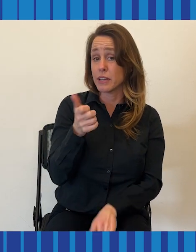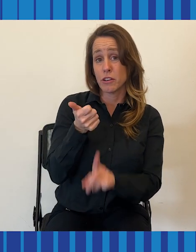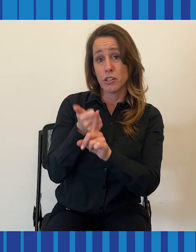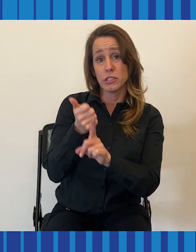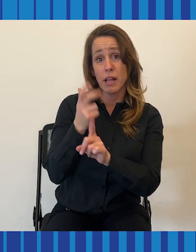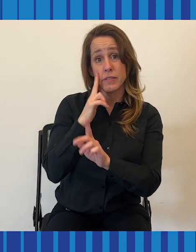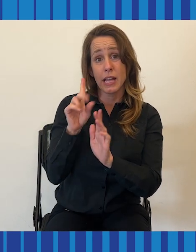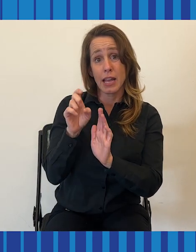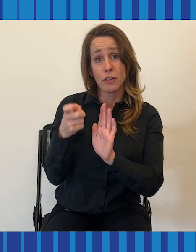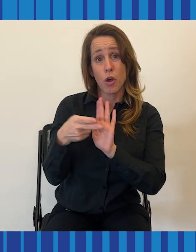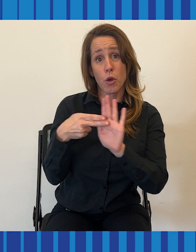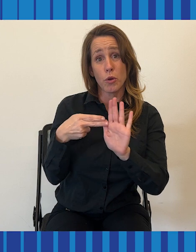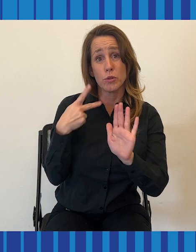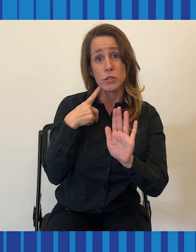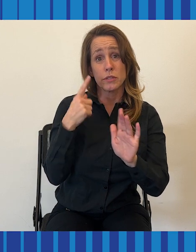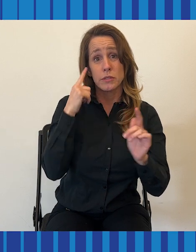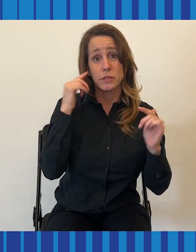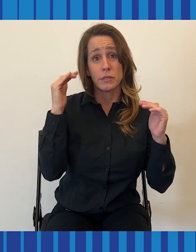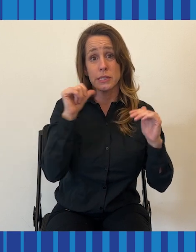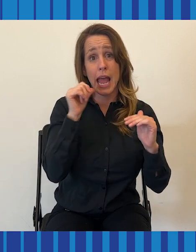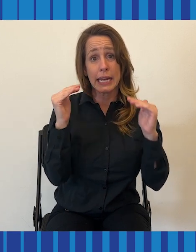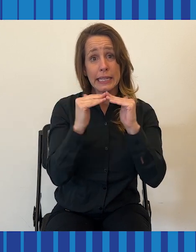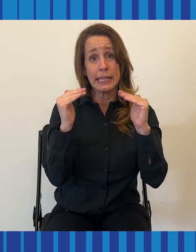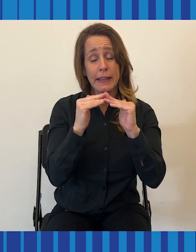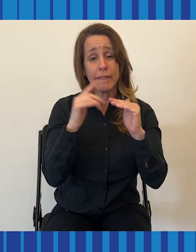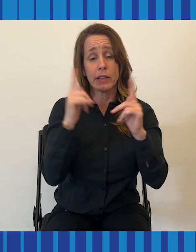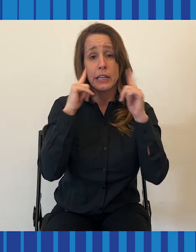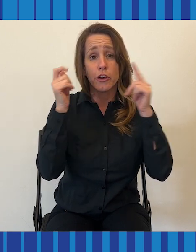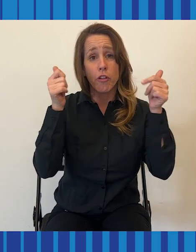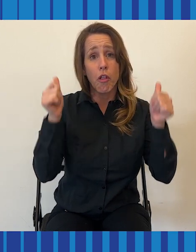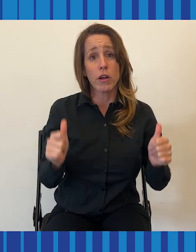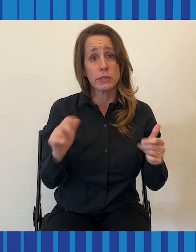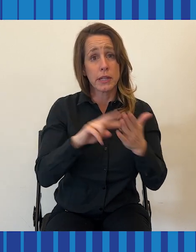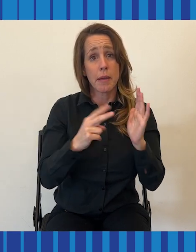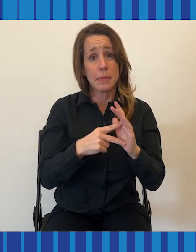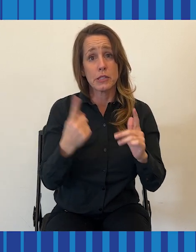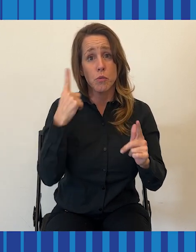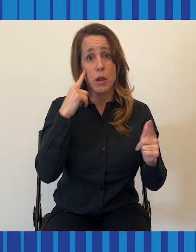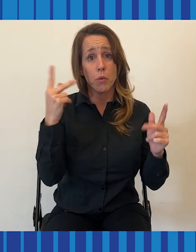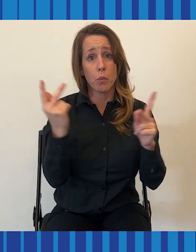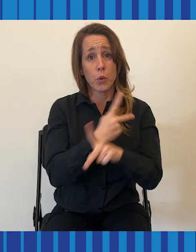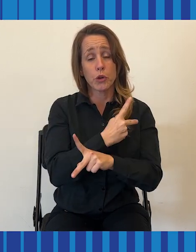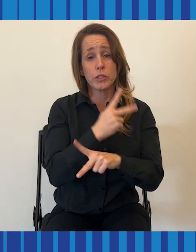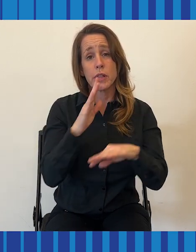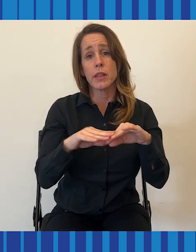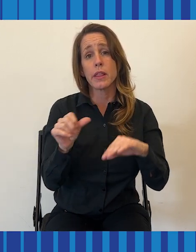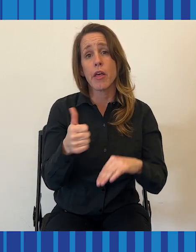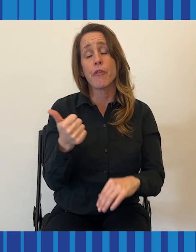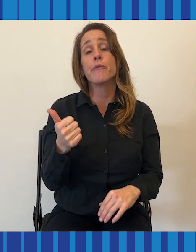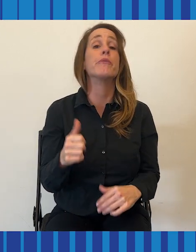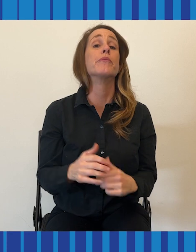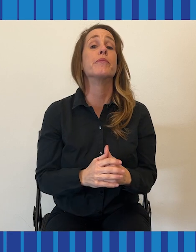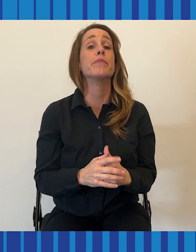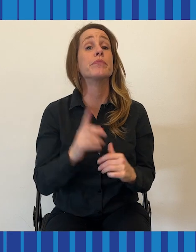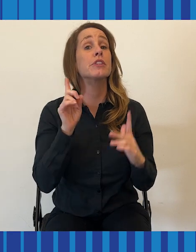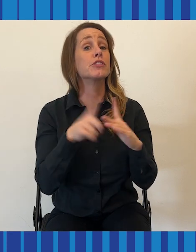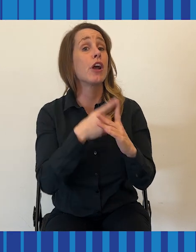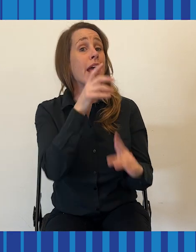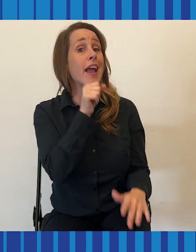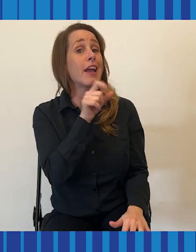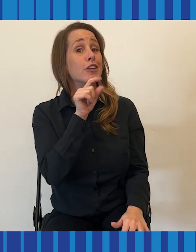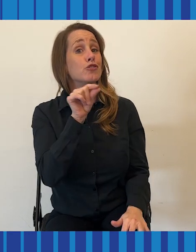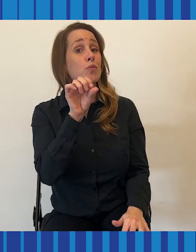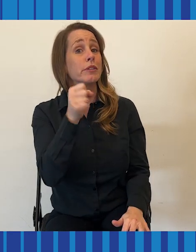Stephanie was diagnosed with asymmetrical hearing loss, which means that one side is worse than the other. It started in her 20s.